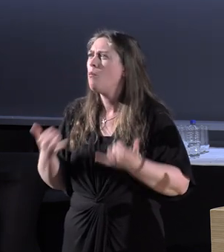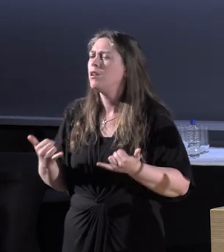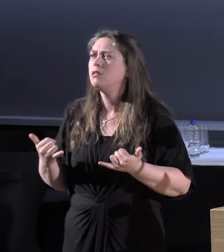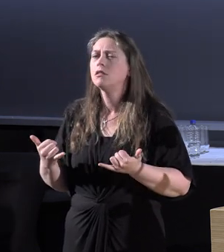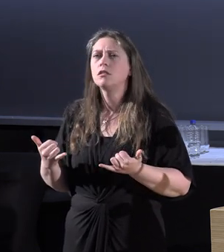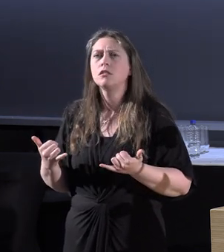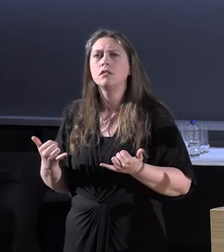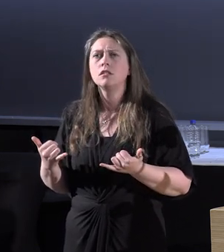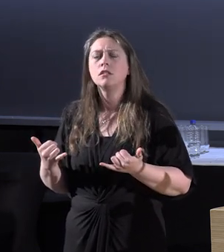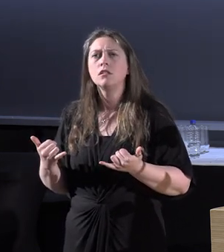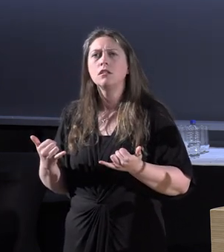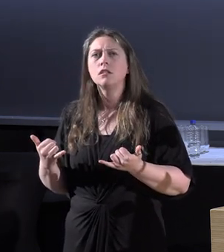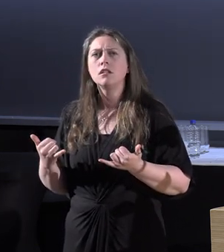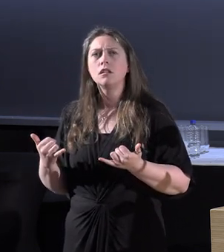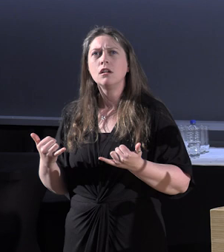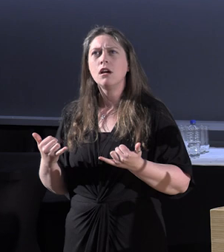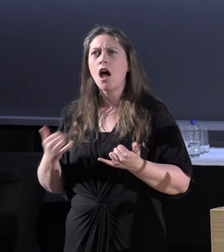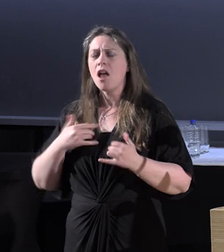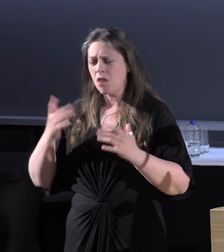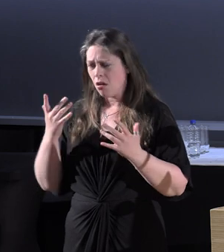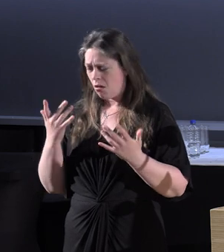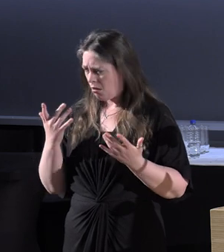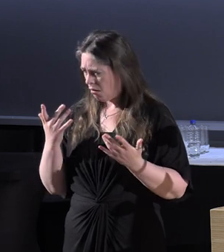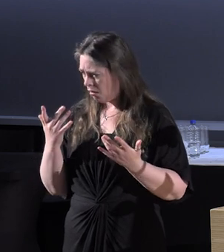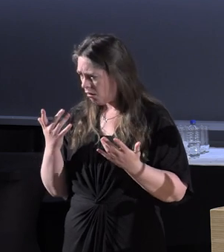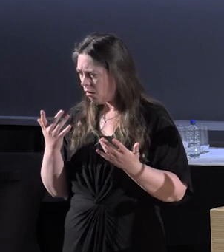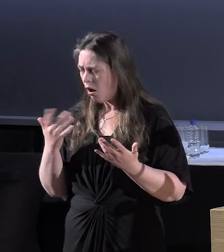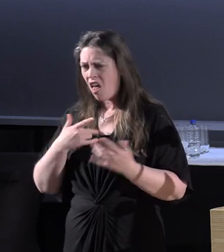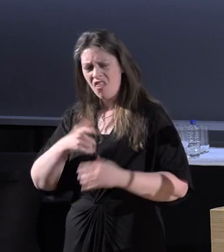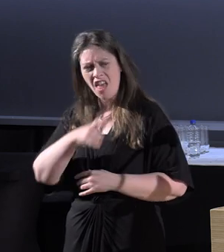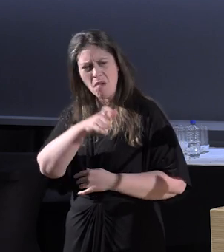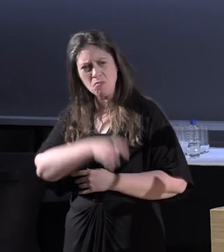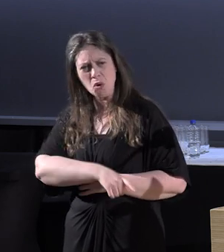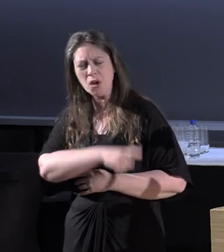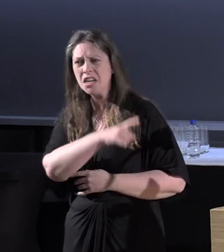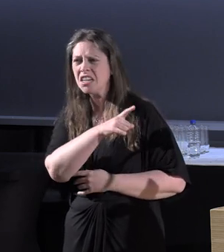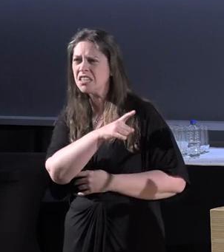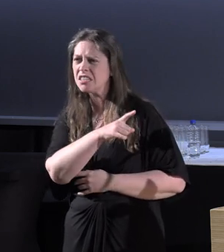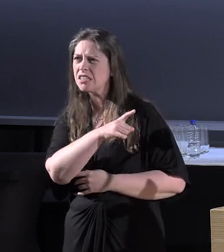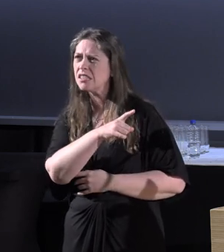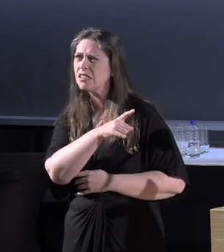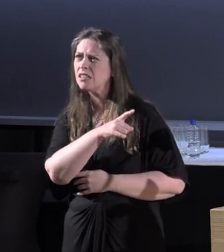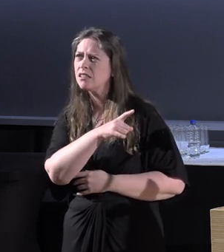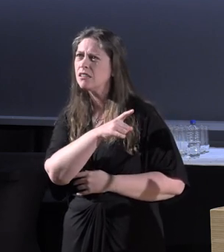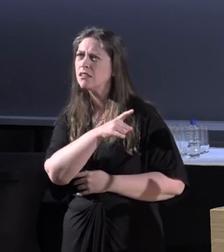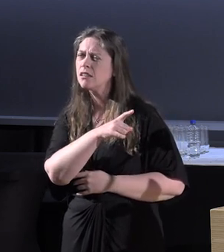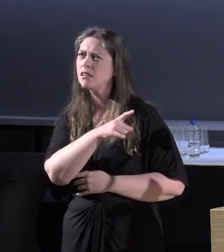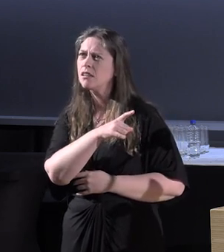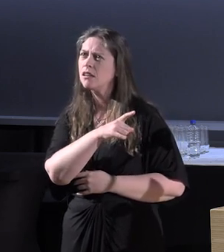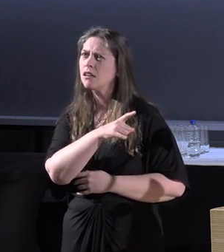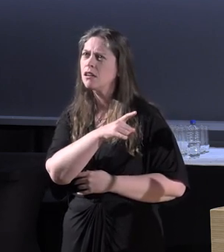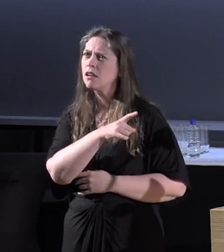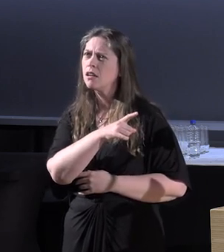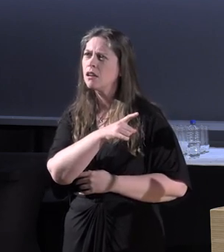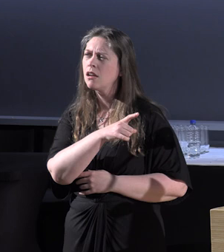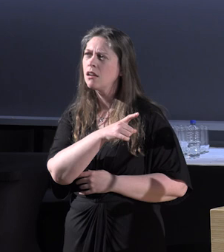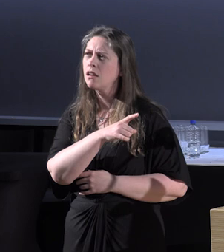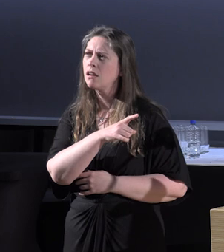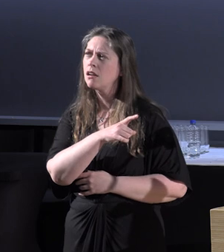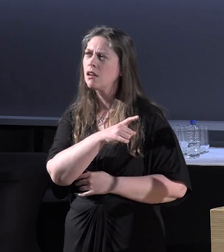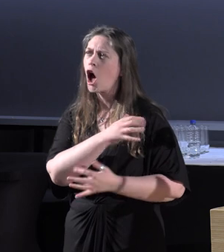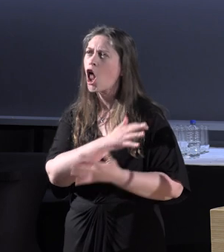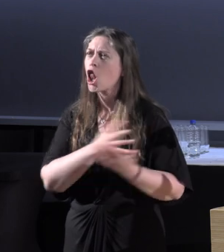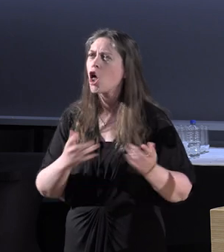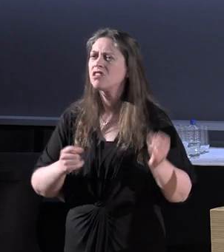And it made me realize that this person written a number of significant